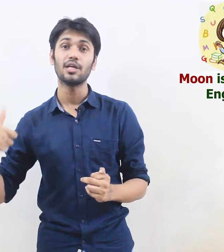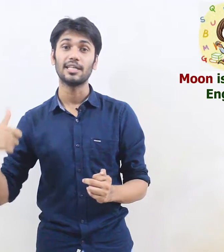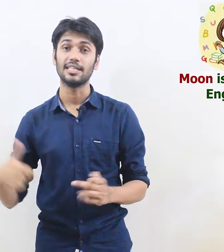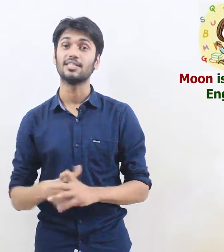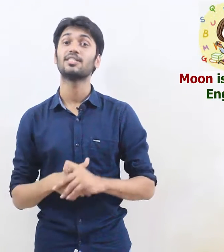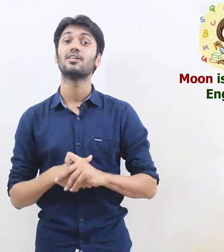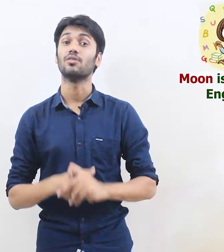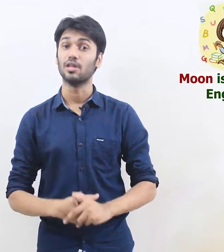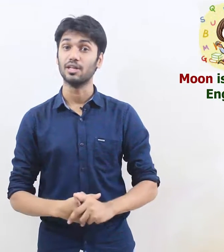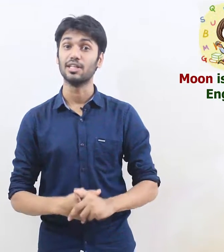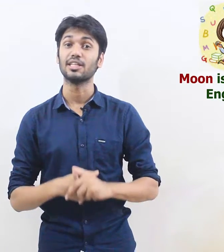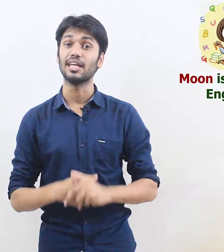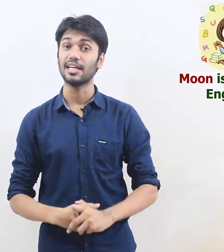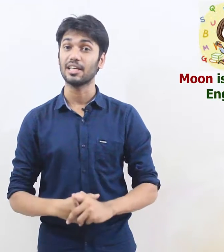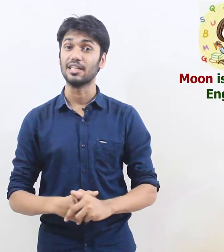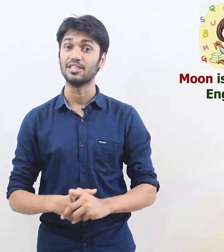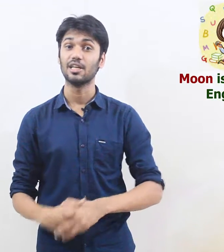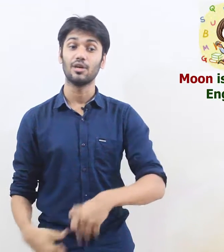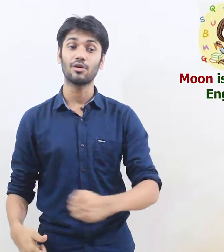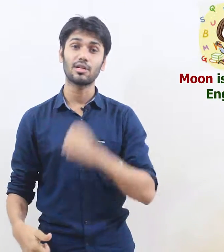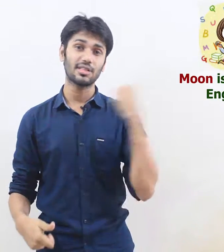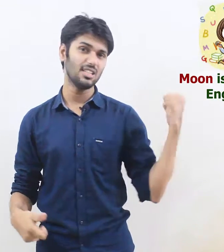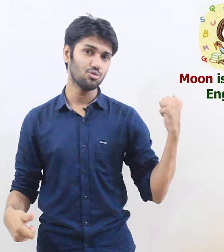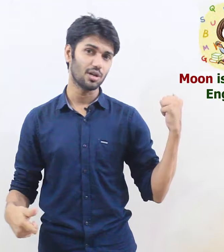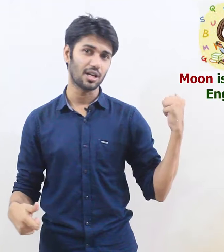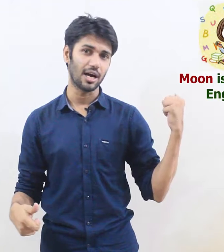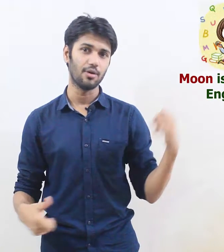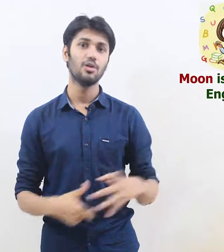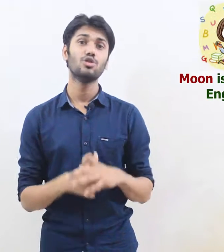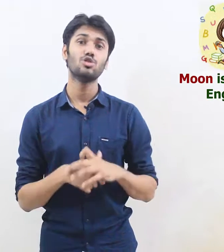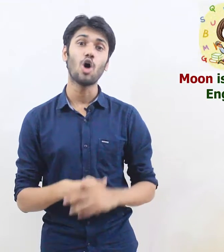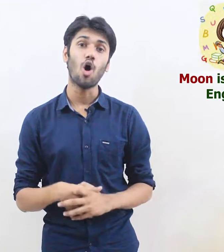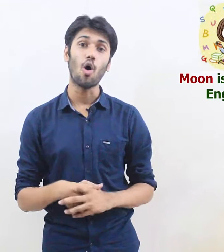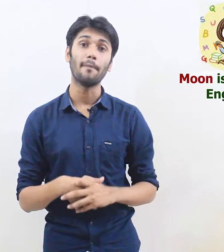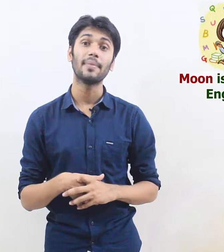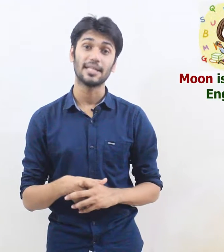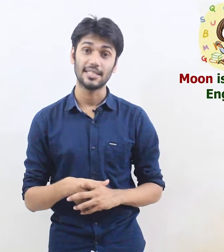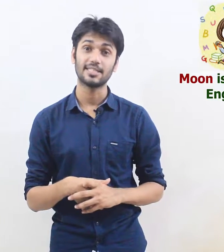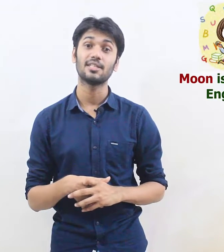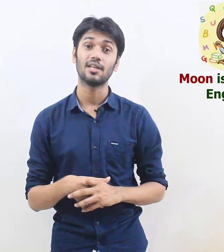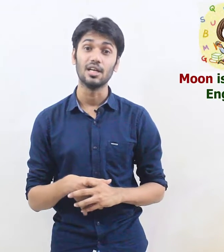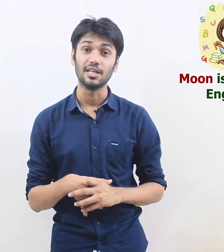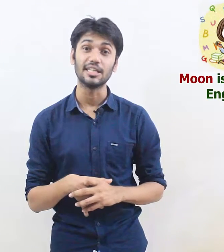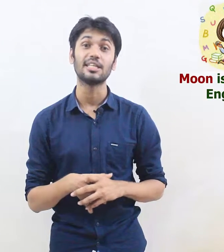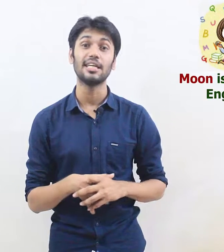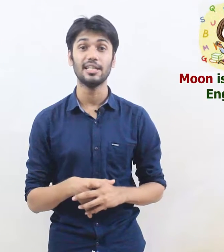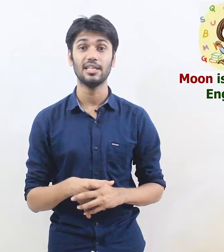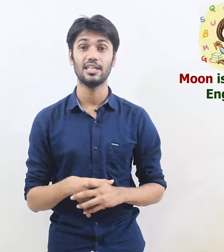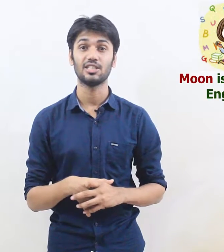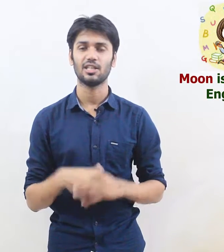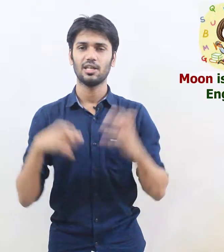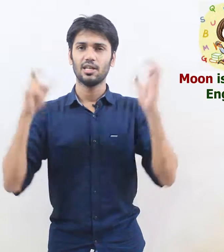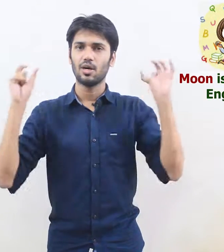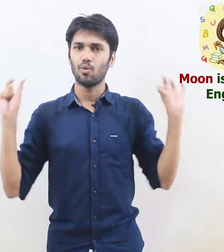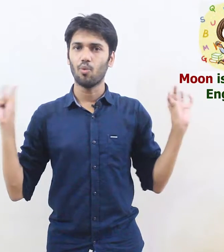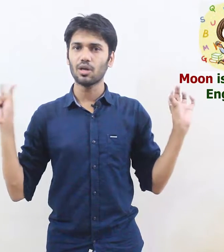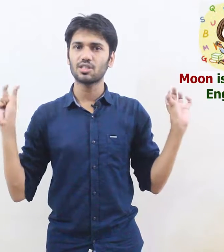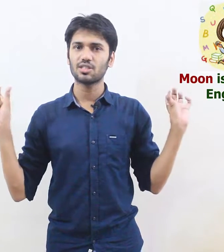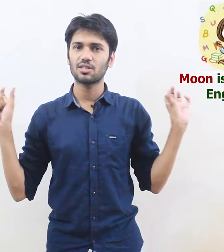is learning English look at this one now Tom is learning English what's